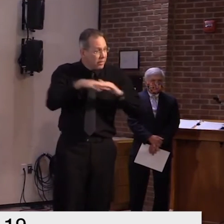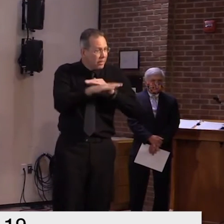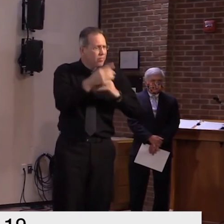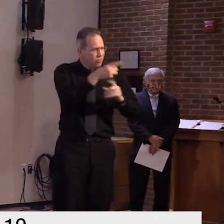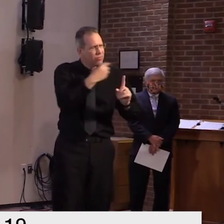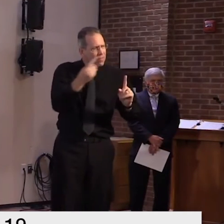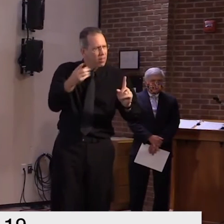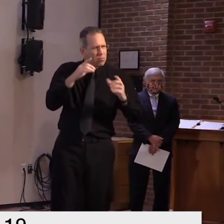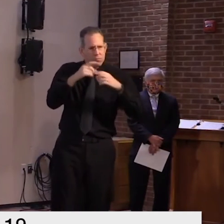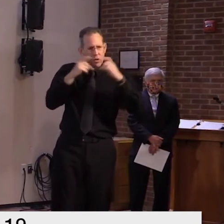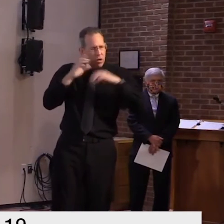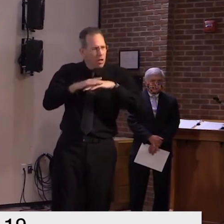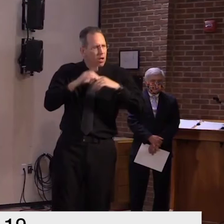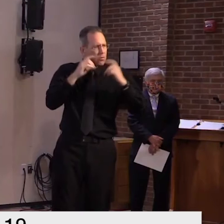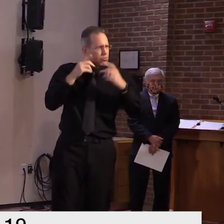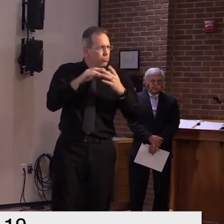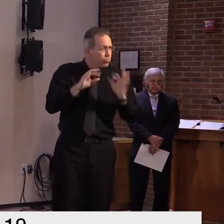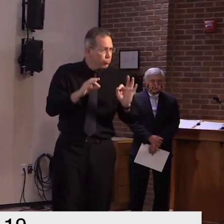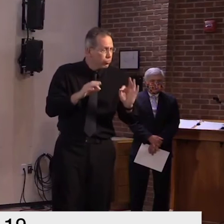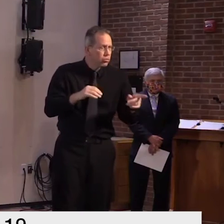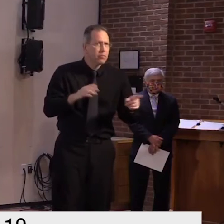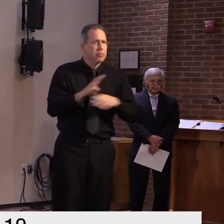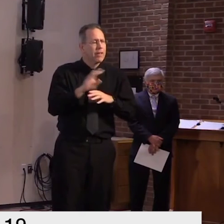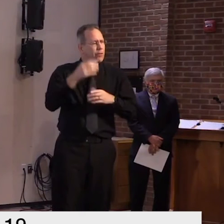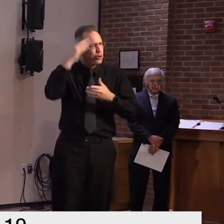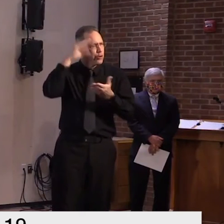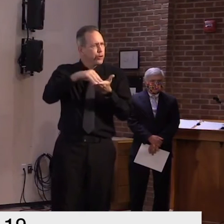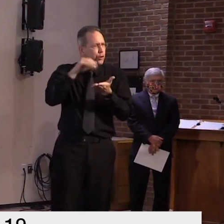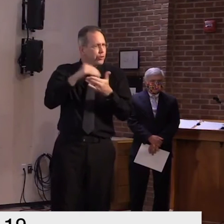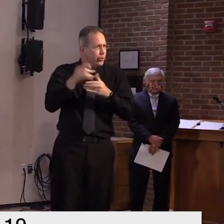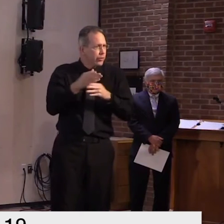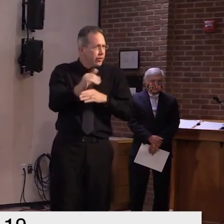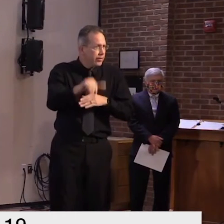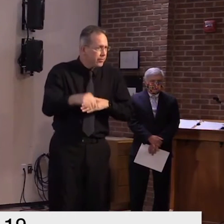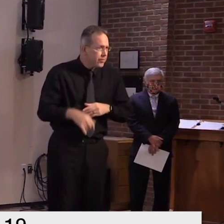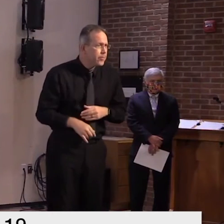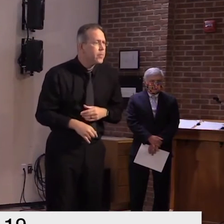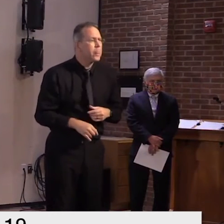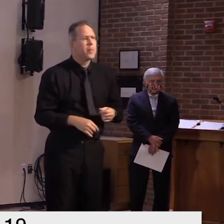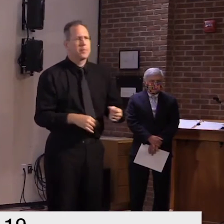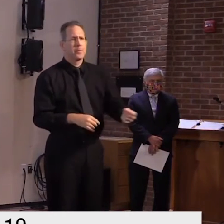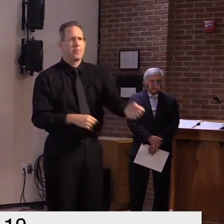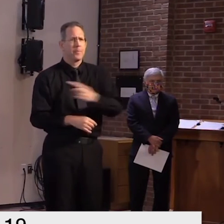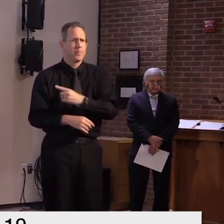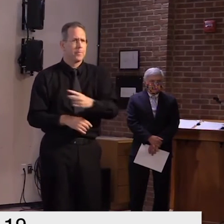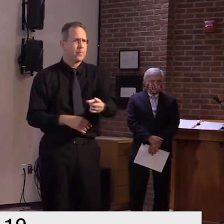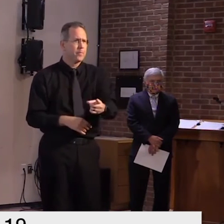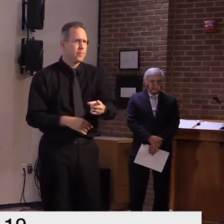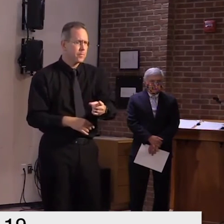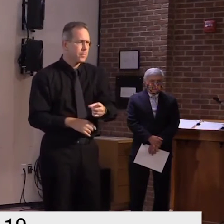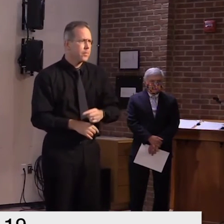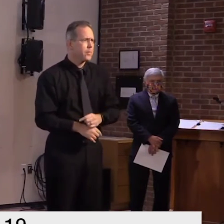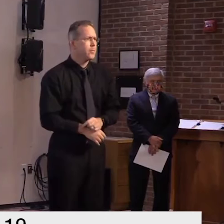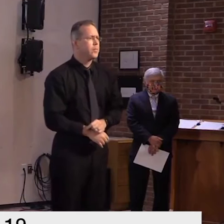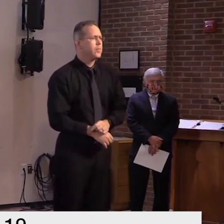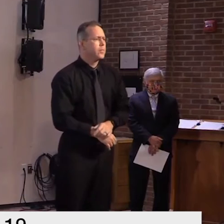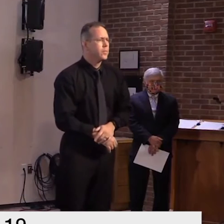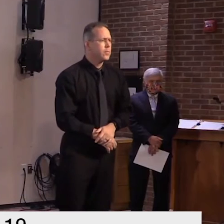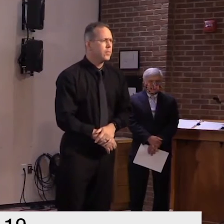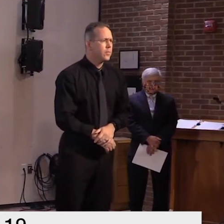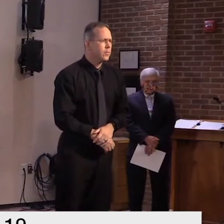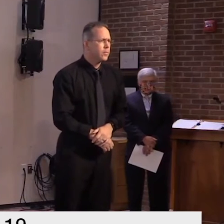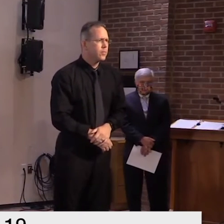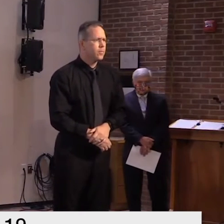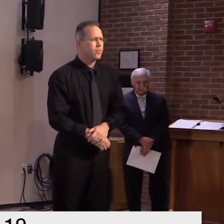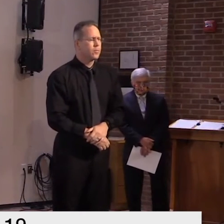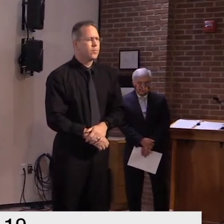so governor a couple of things uh might want a clarification on the uh policy for nursing homes um you had said